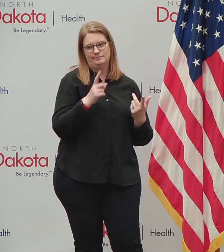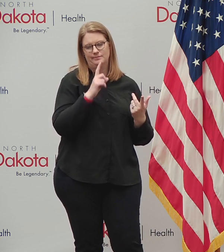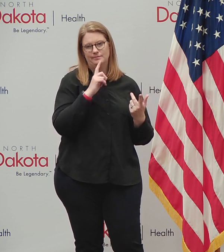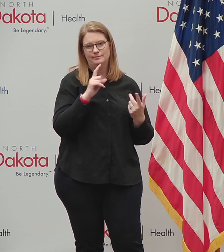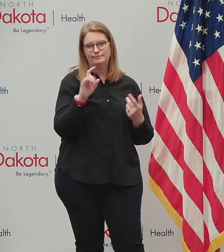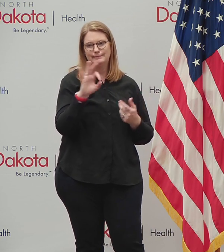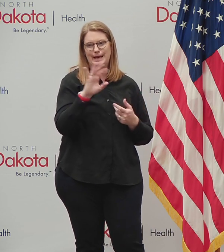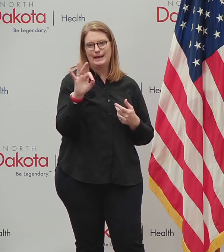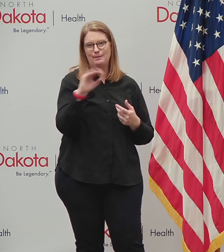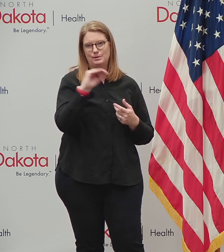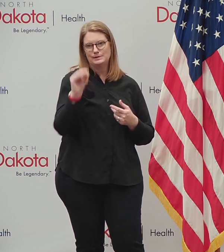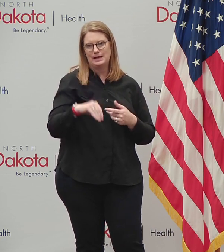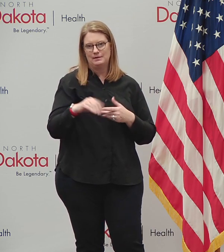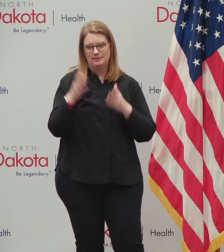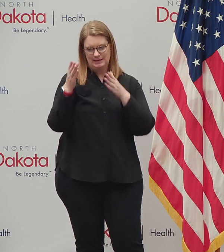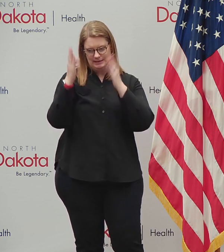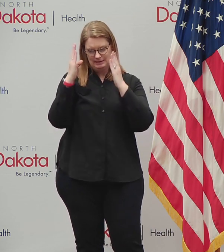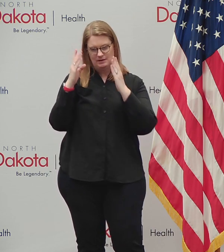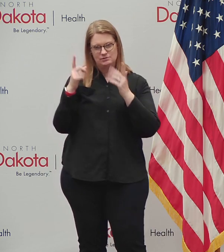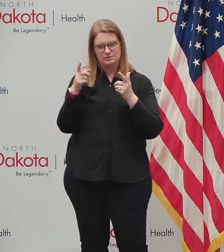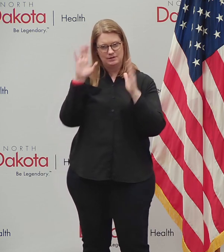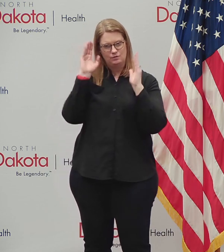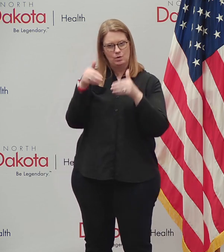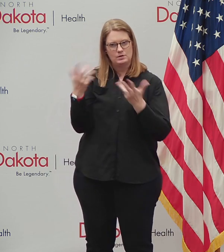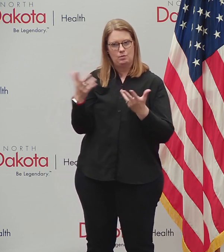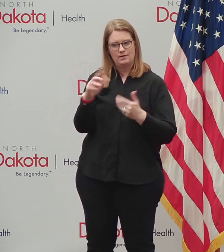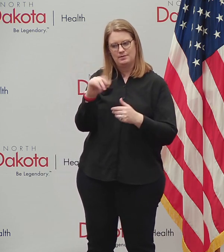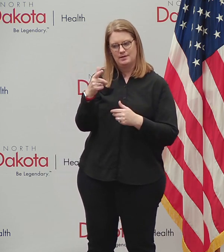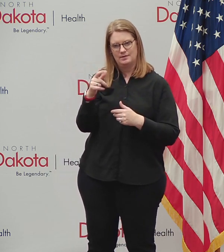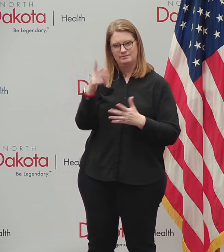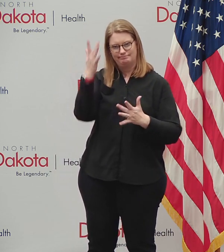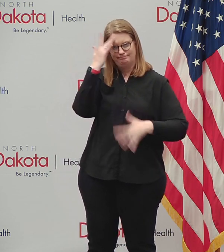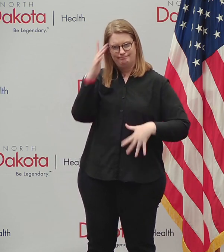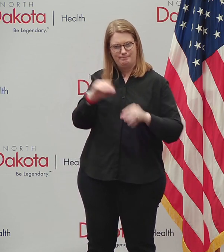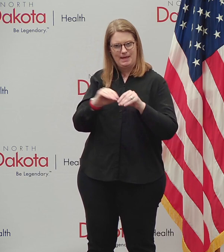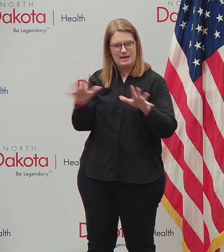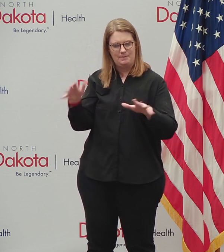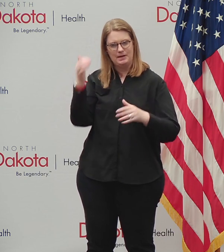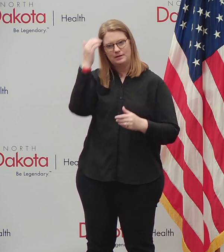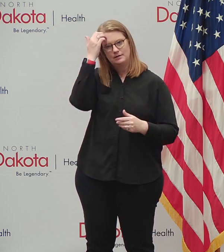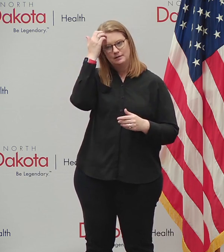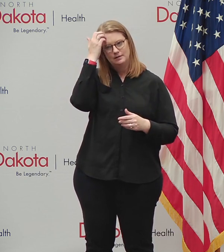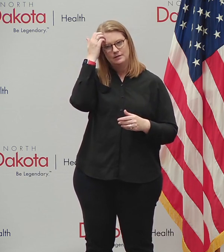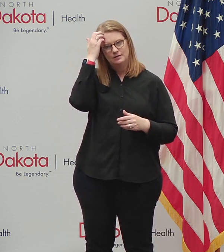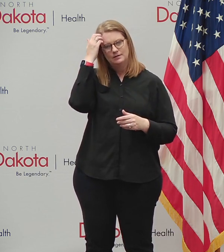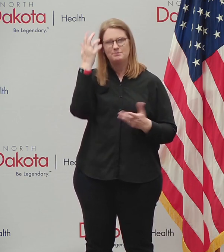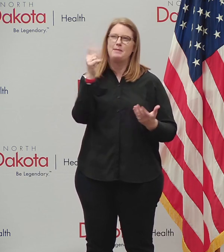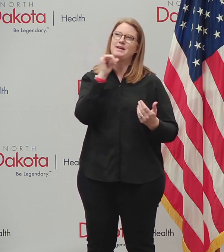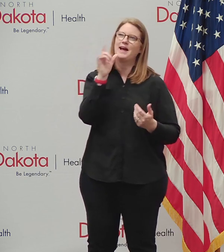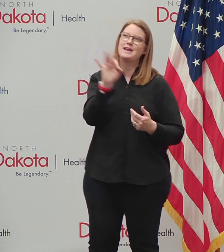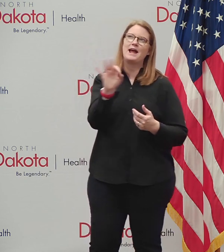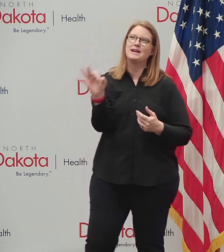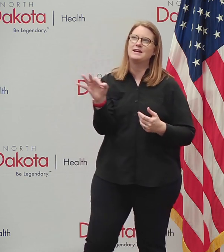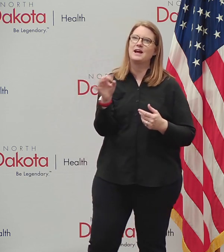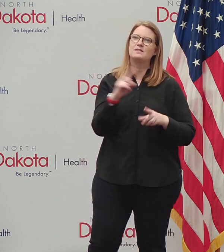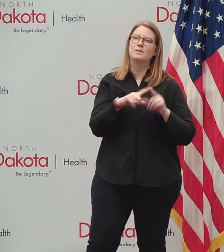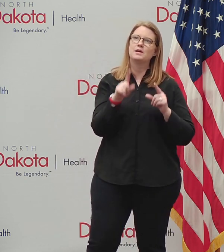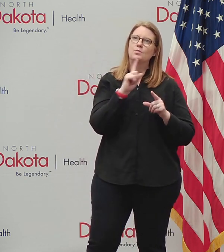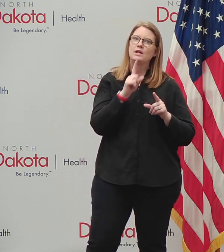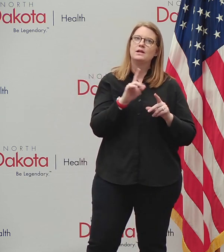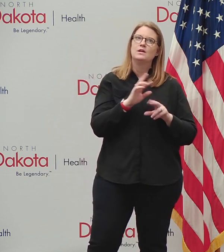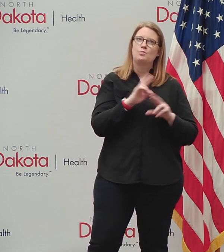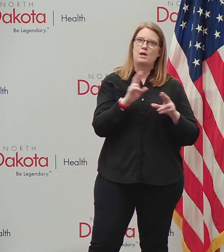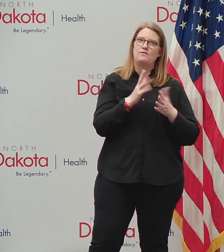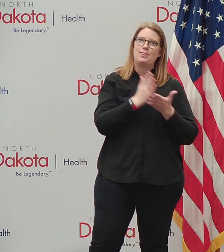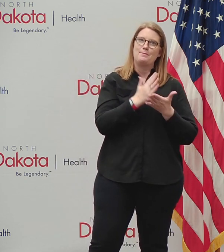99% of our attention is focused on the, the pandemic, uh, and maybe, maybe not 99, cause we're spending a lot of time getting ready on the budget for